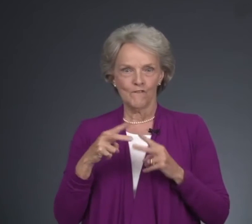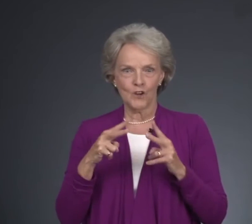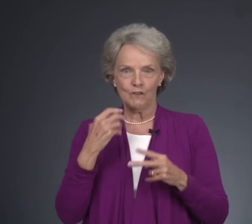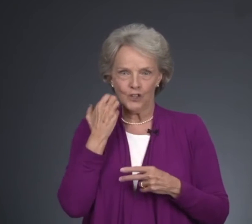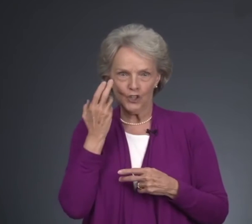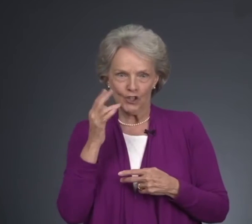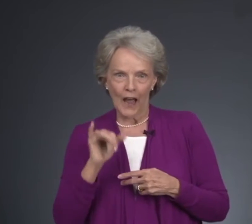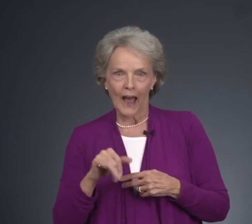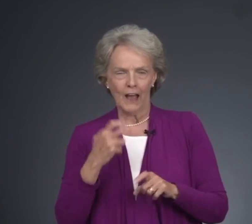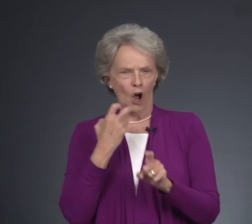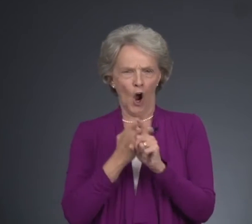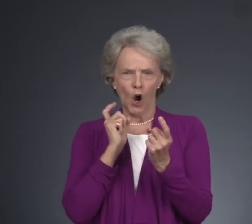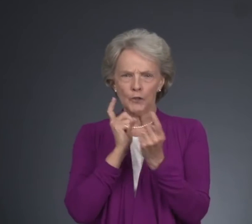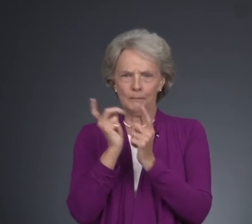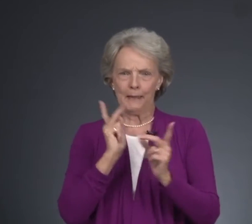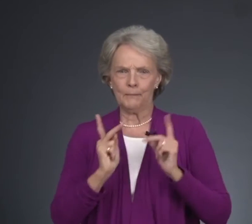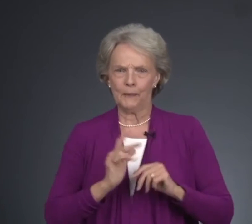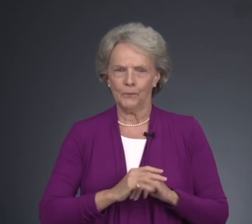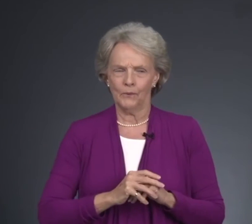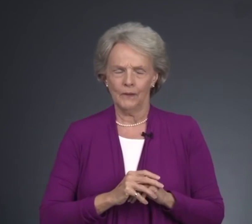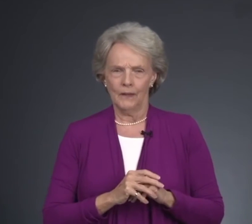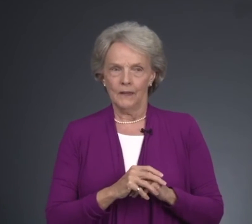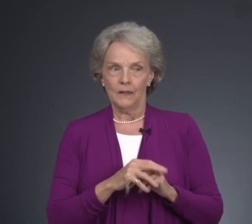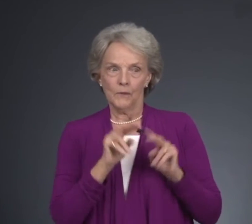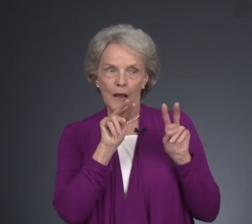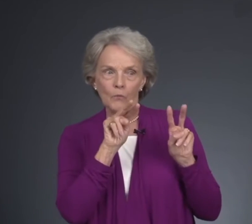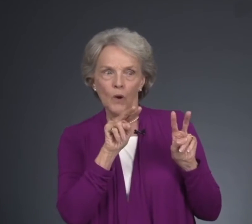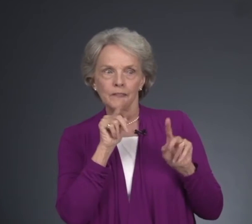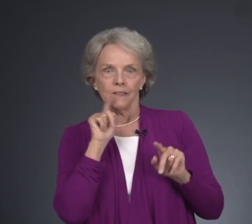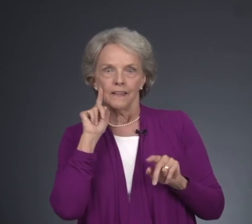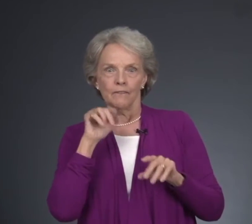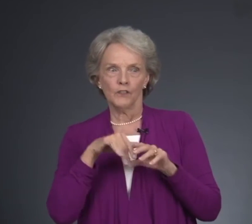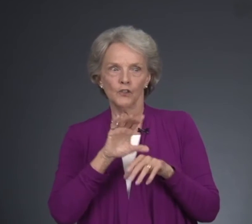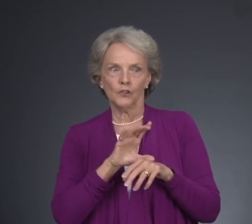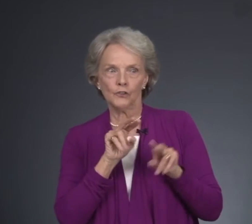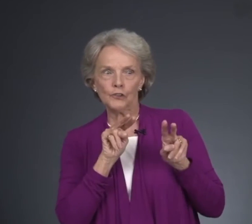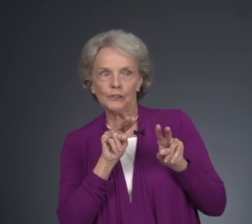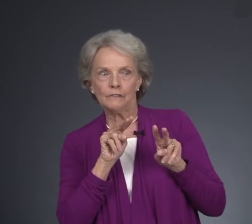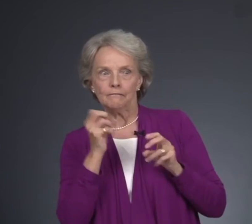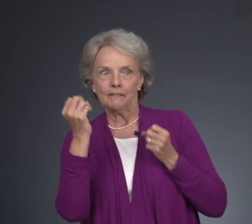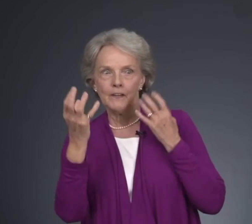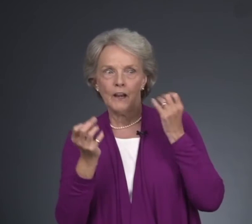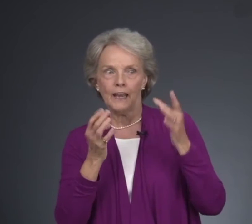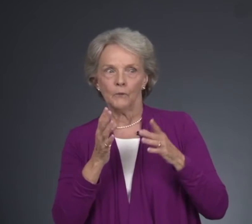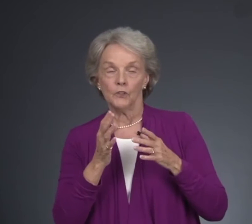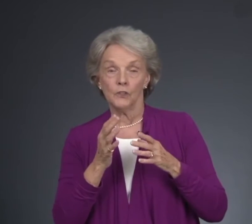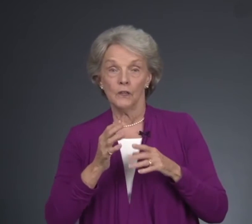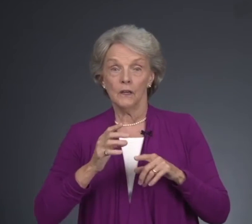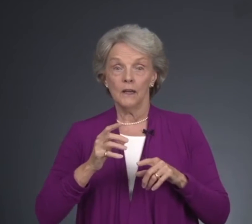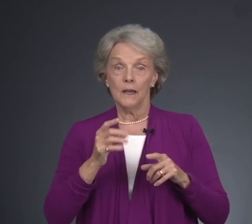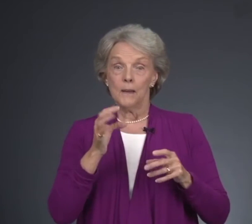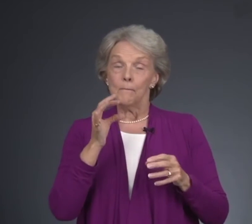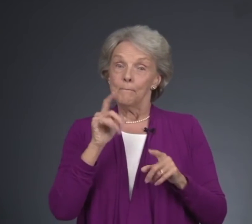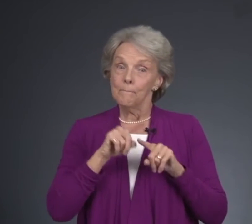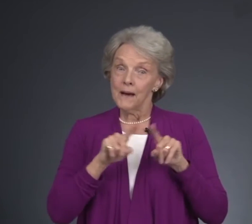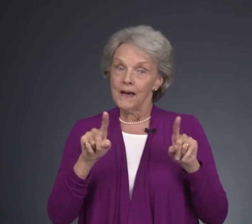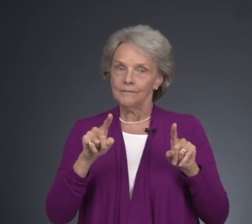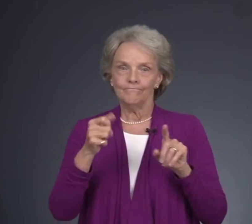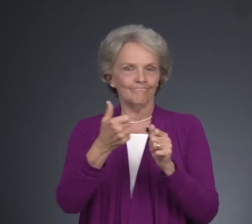I'm very, very shy, hard to meet people, but I watched the deaf in church and their language. But